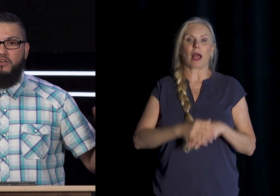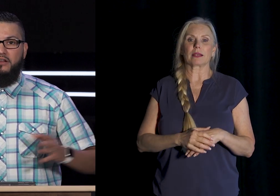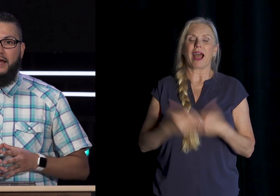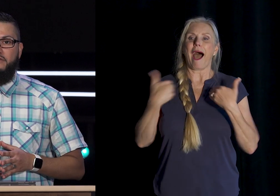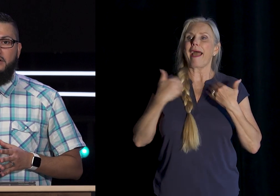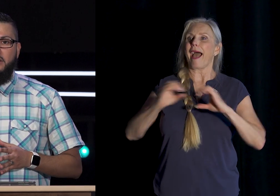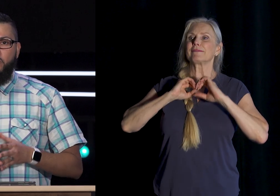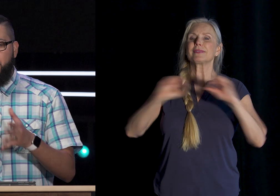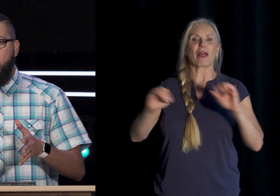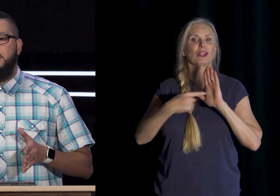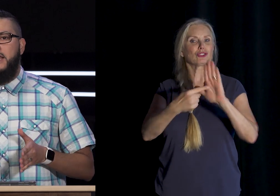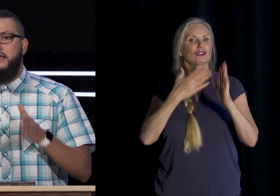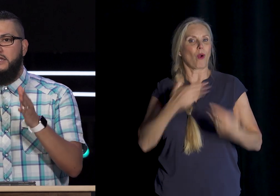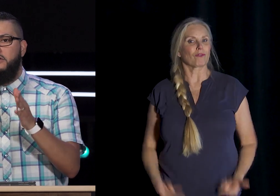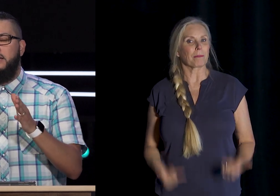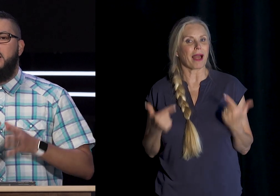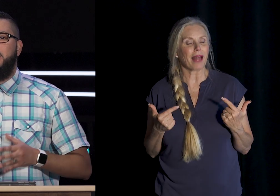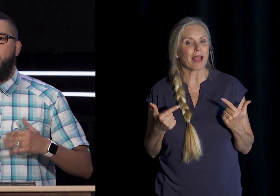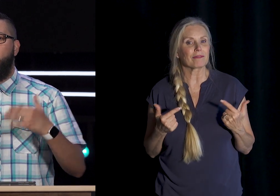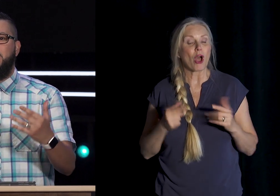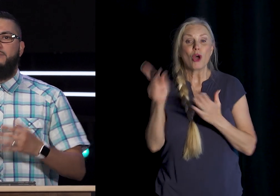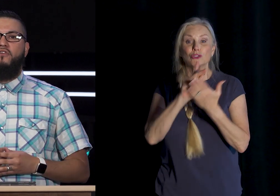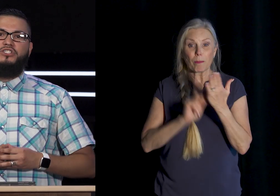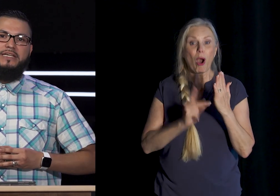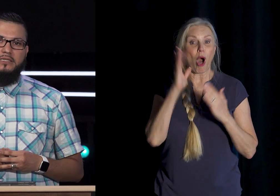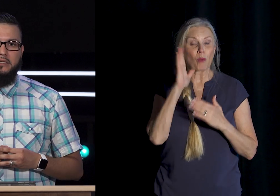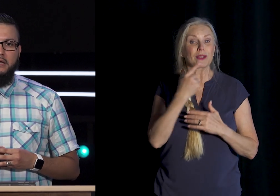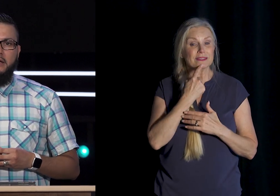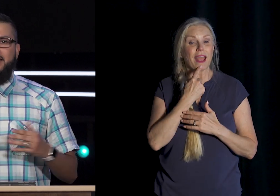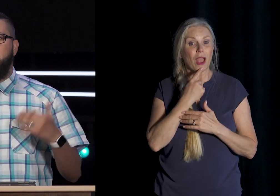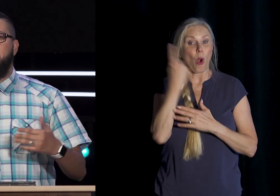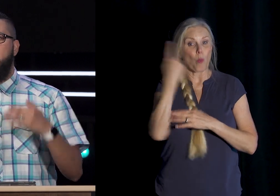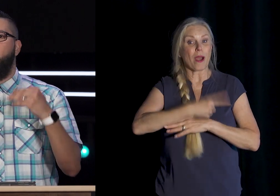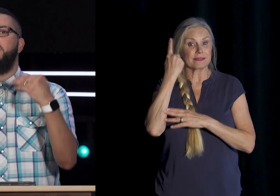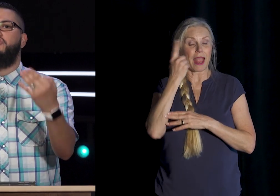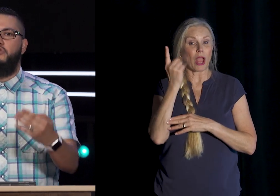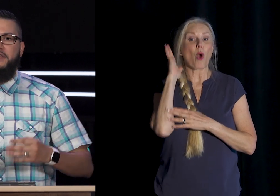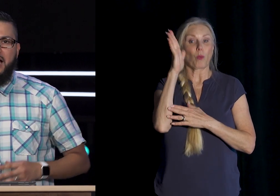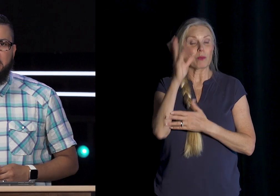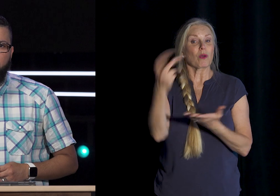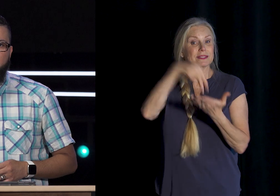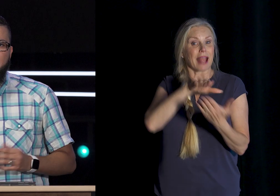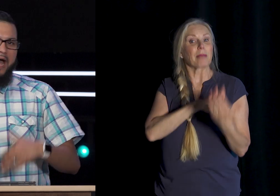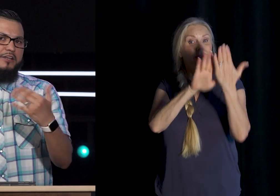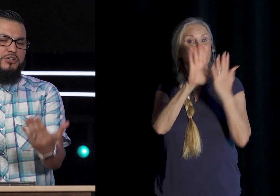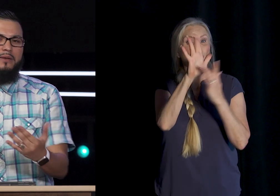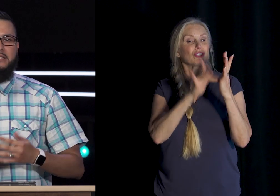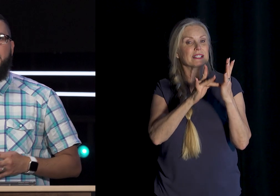For Their Life What Paul Is Saying Is That There Is Going To Come A Day When We Stand Before Jesus And He's Going To Say What Did You Do With The Gospel How Did You Imitate